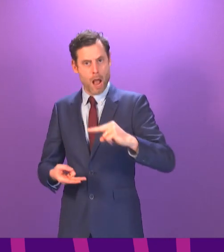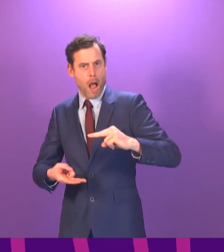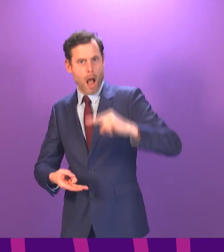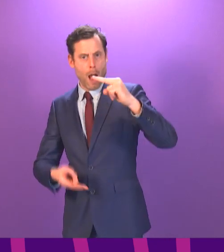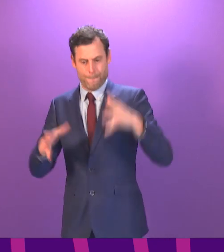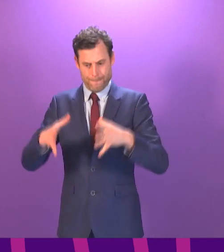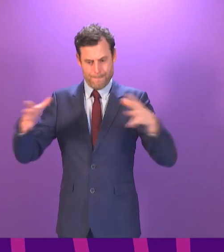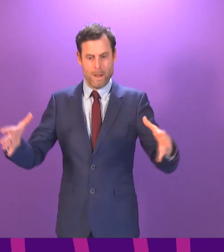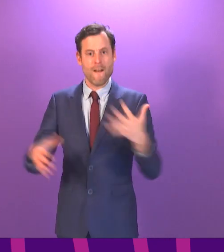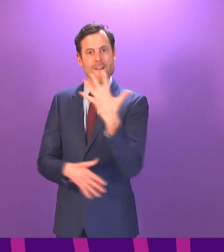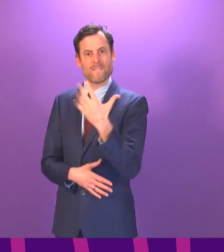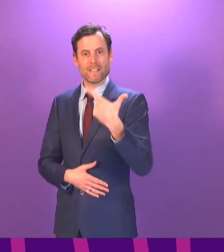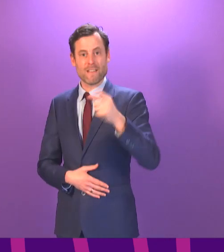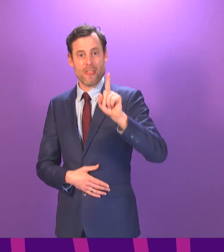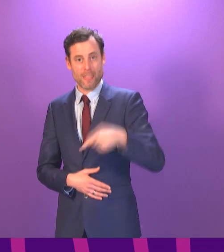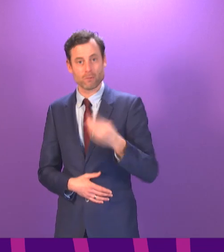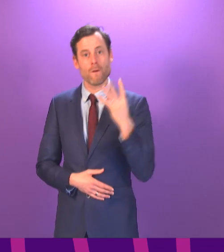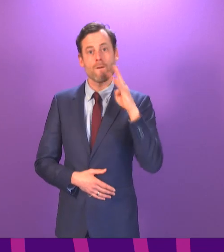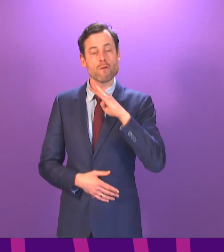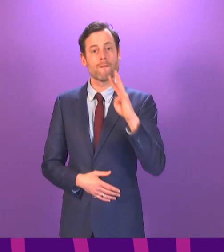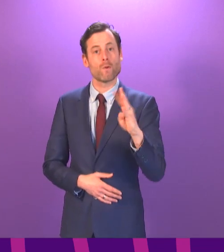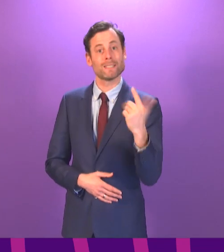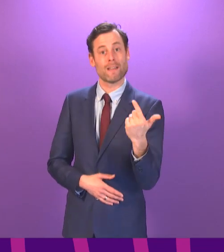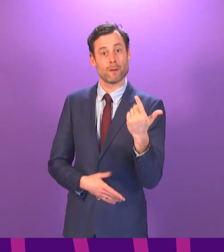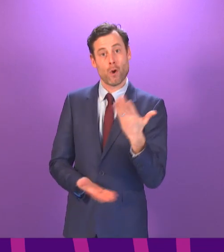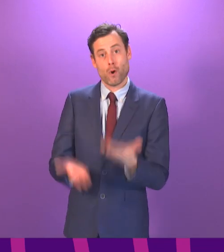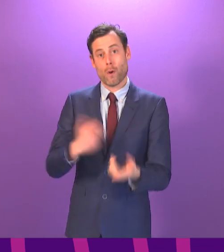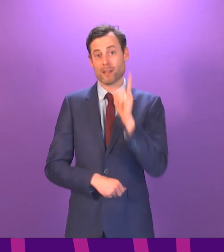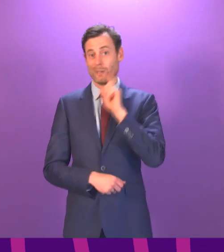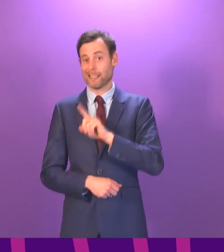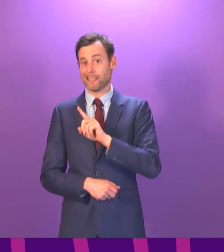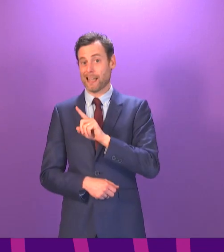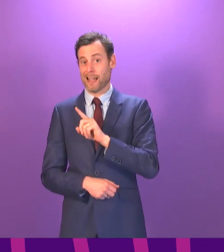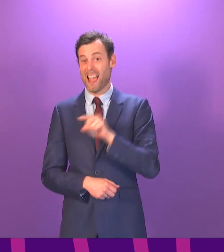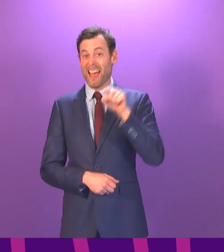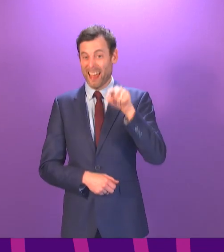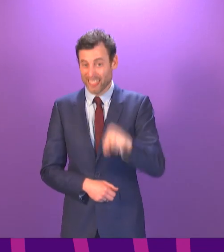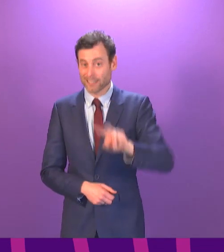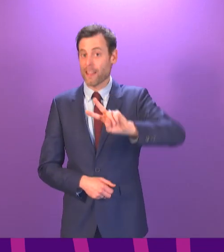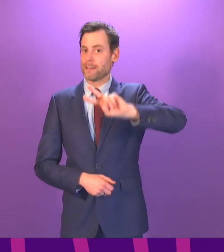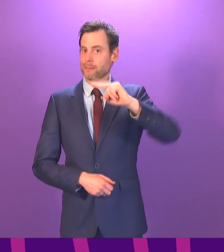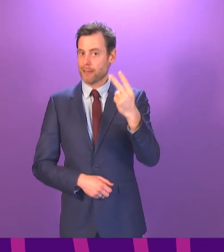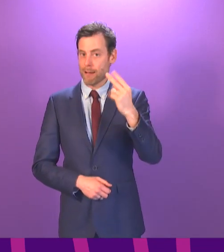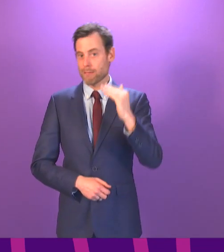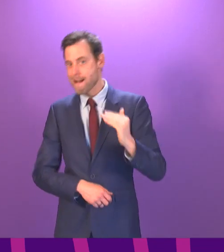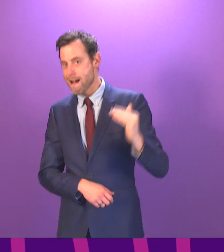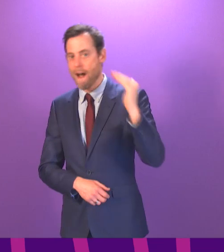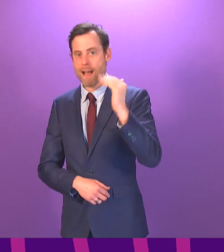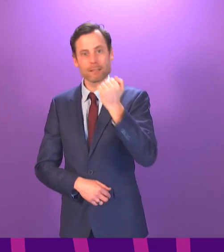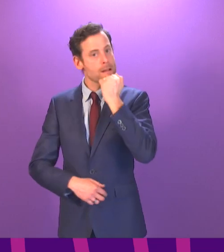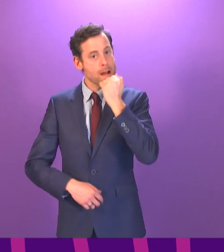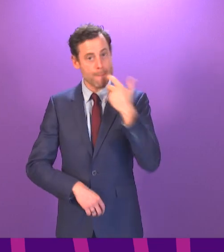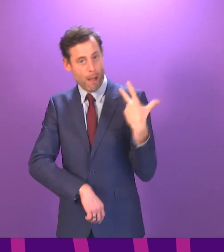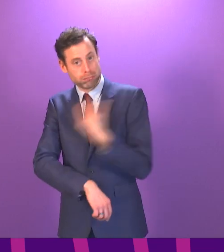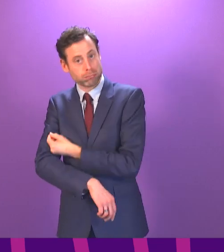57,447 since yesterday. That is the second highest daily total so far, which given